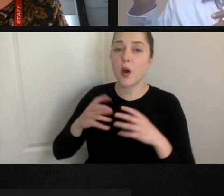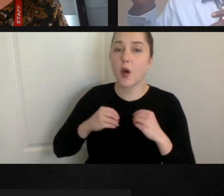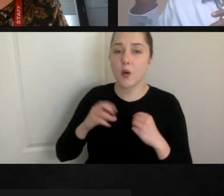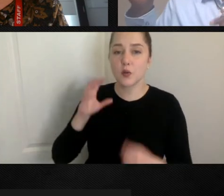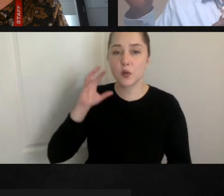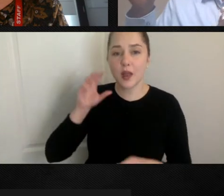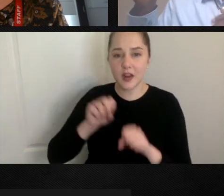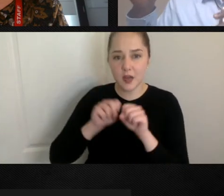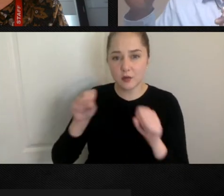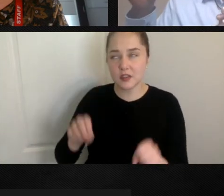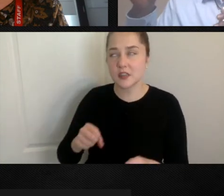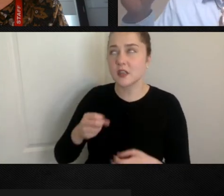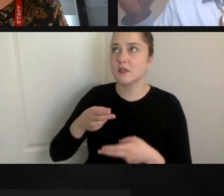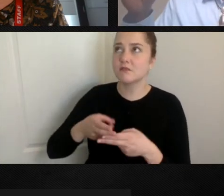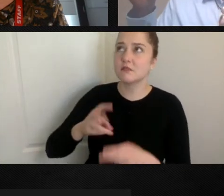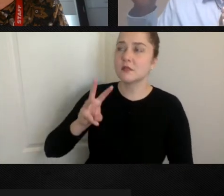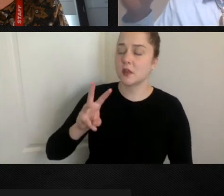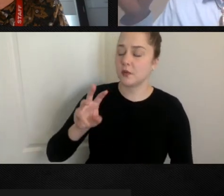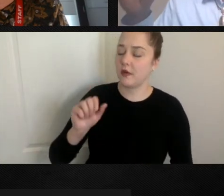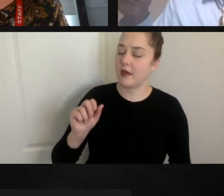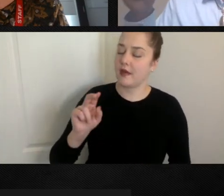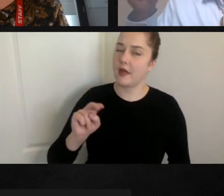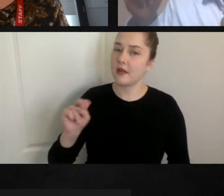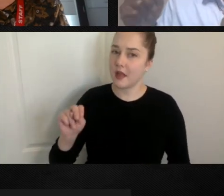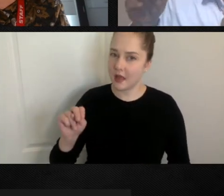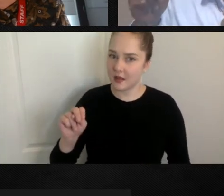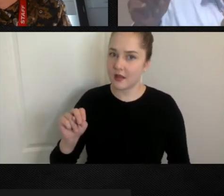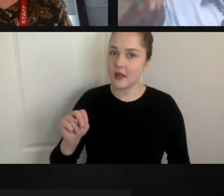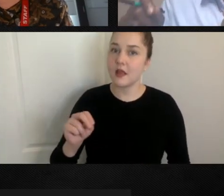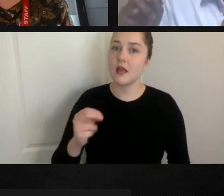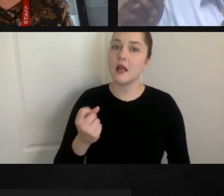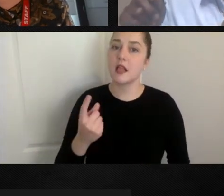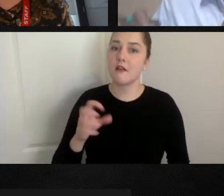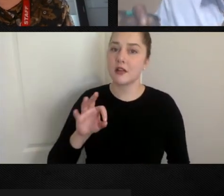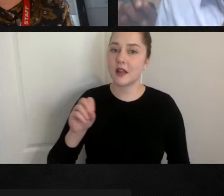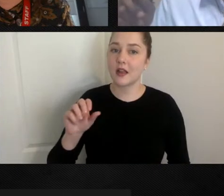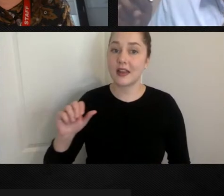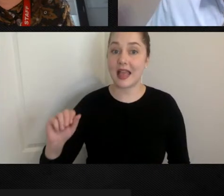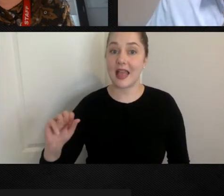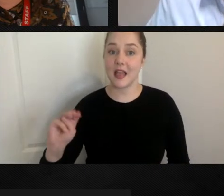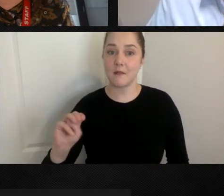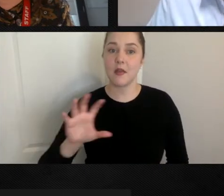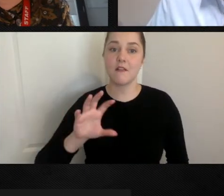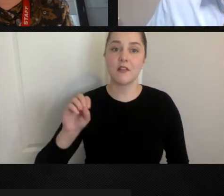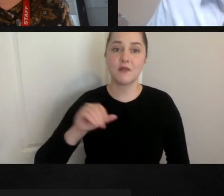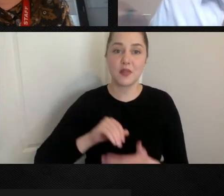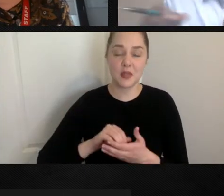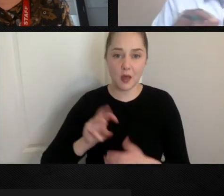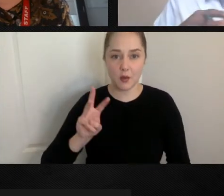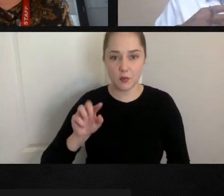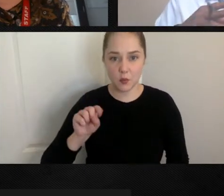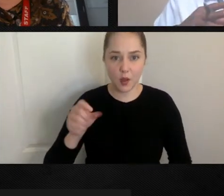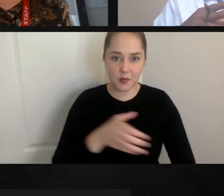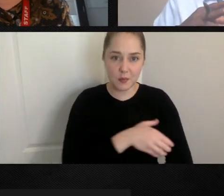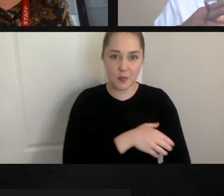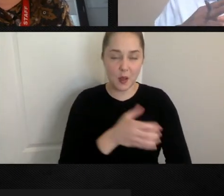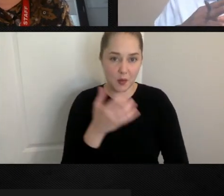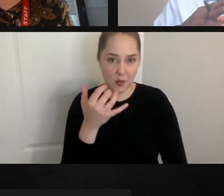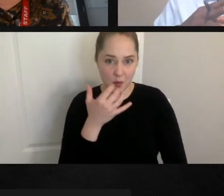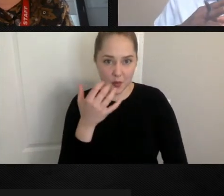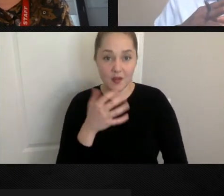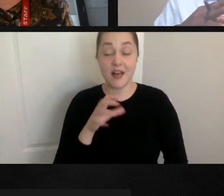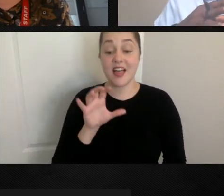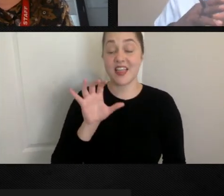WANN 1190 AM, 50,000 watts of power. And that